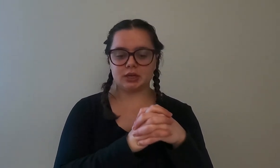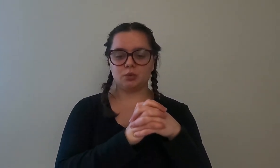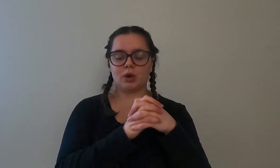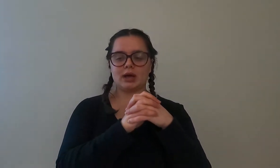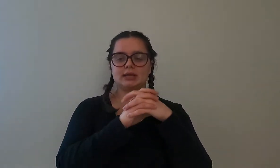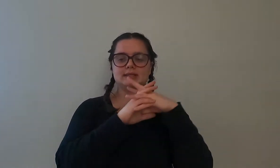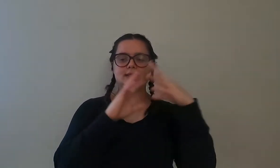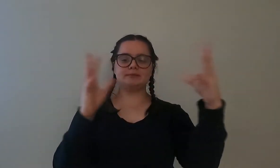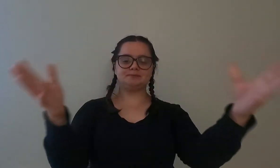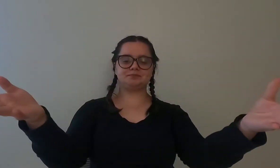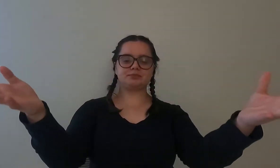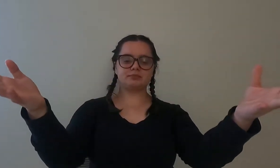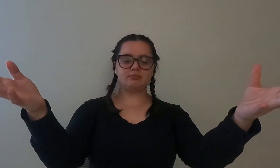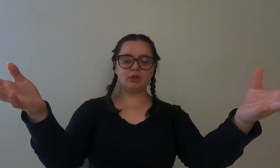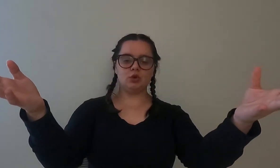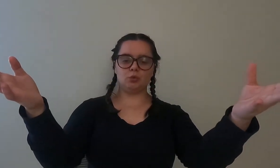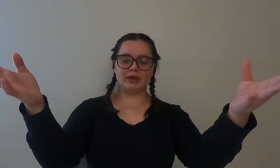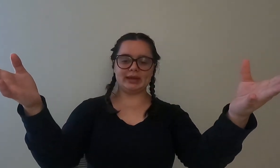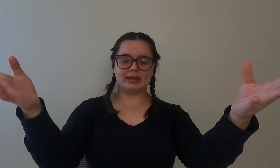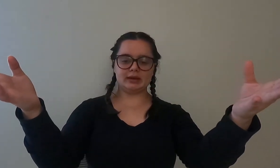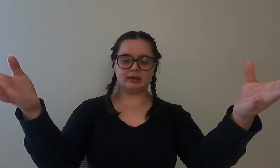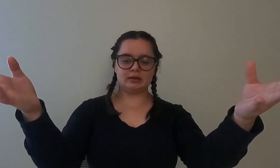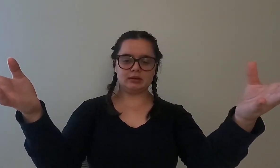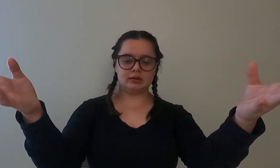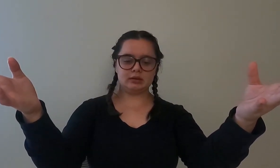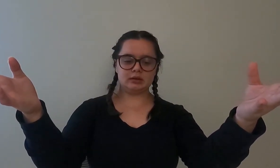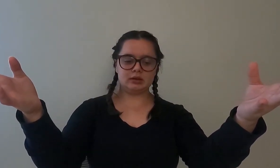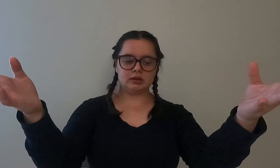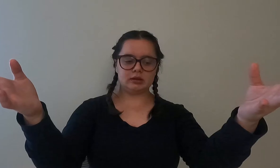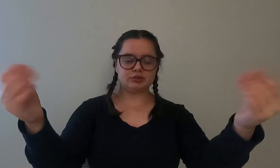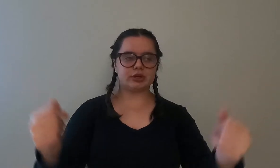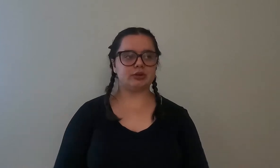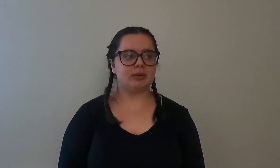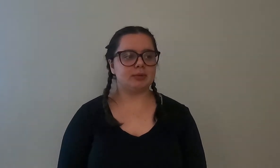was we trying to remember